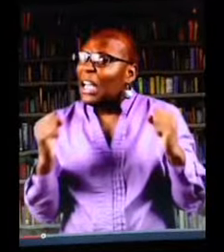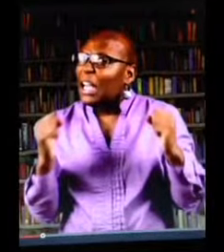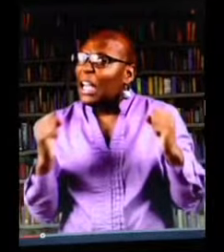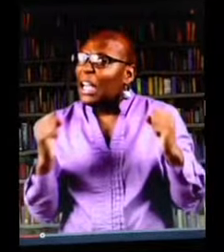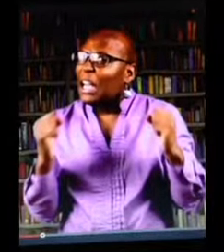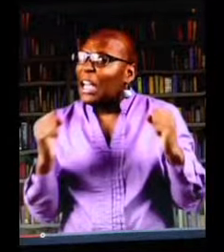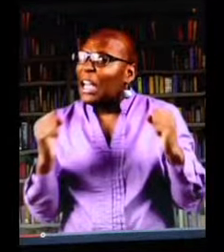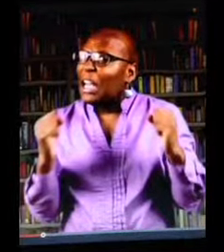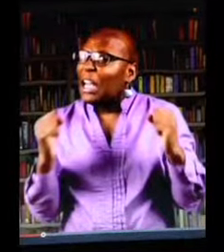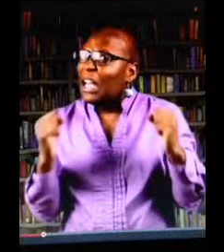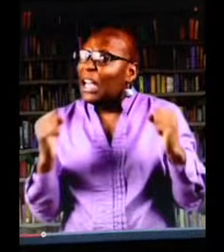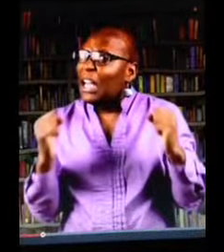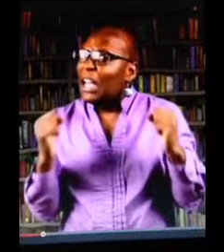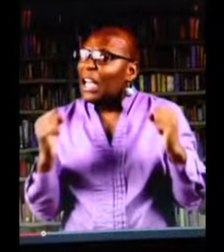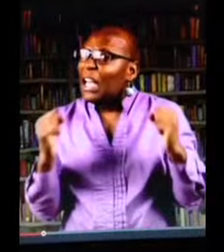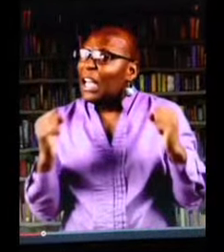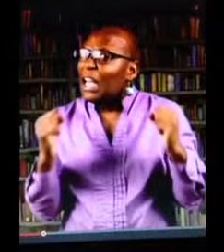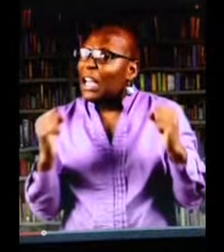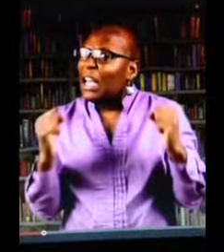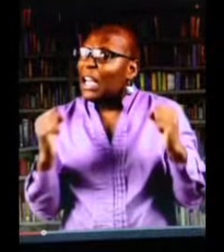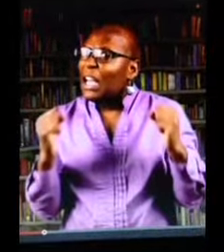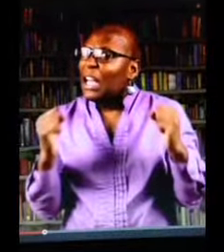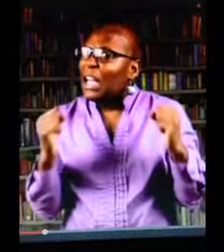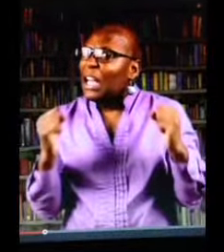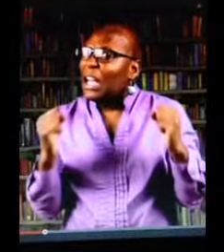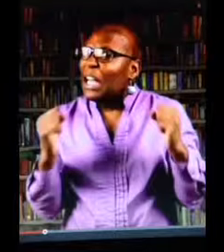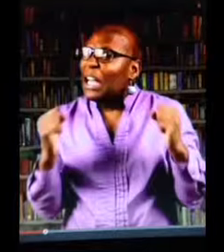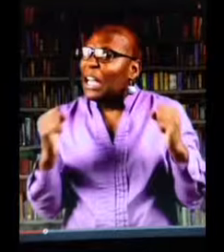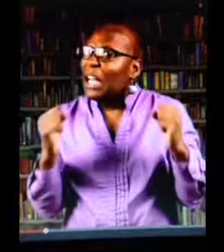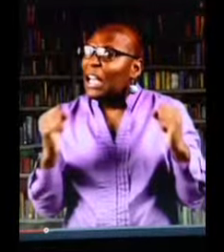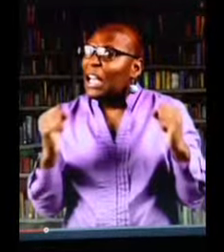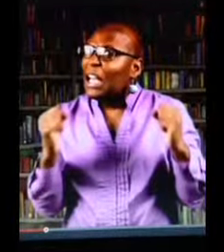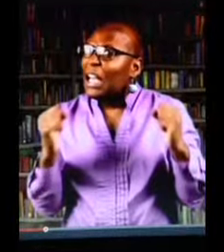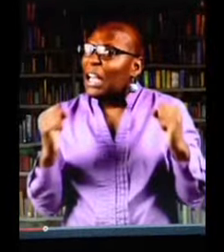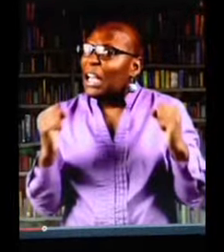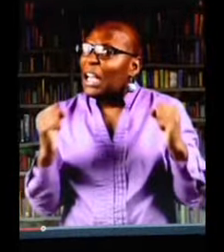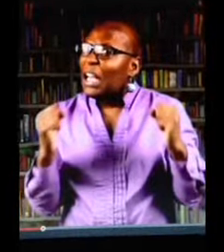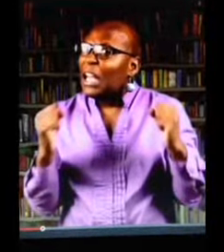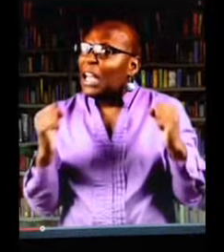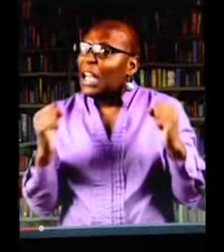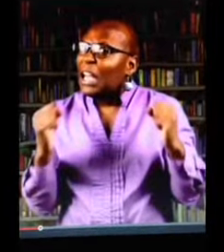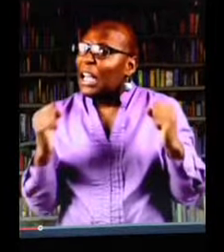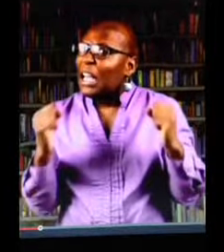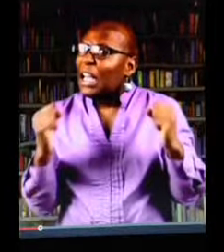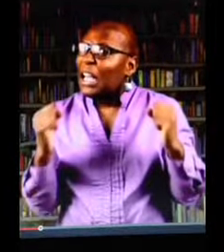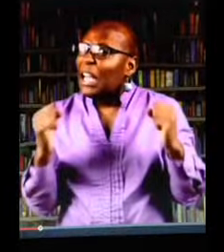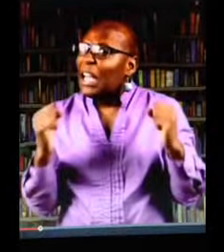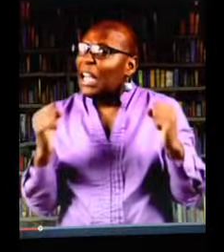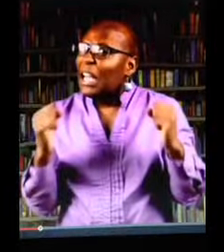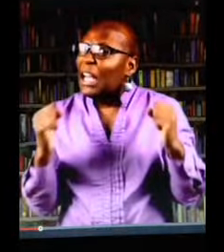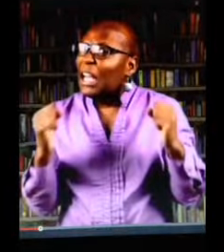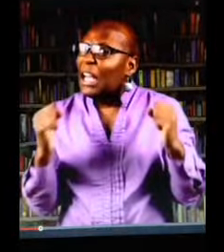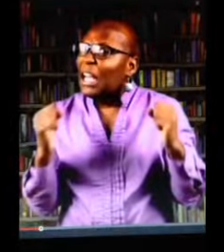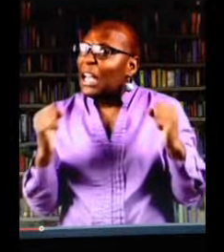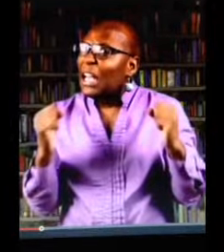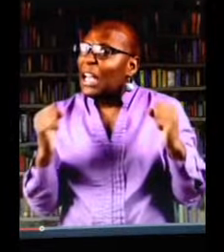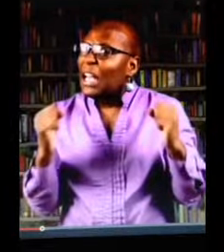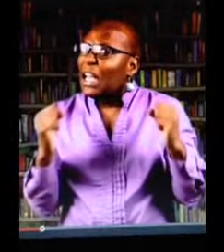When he finally looked up, I asked him his name. He just continued to ignore me. I told him to walk with me and started